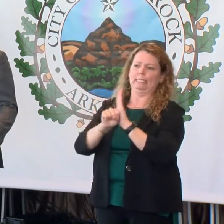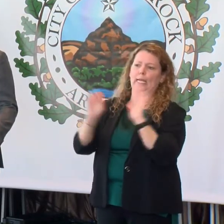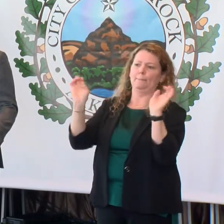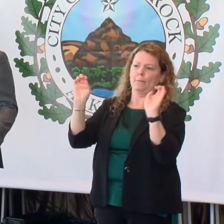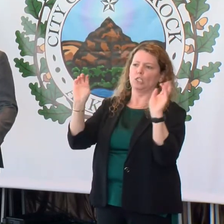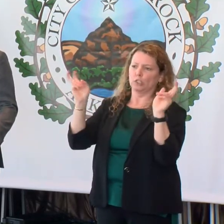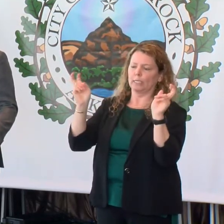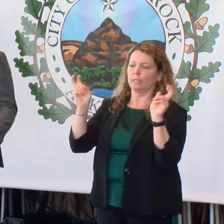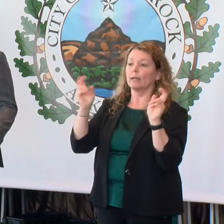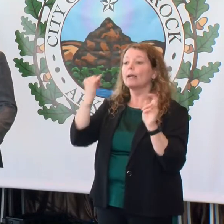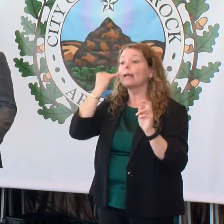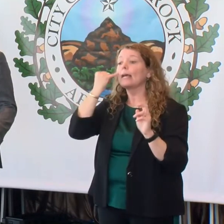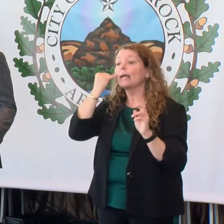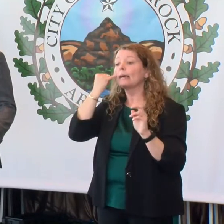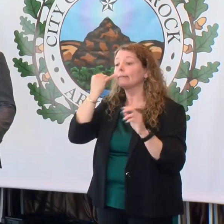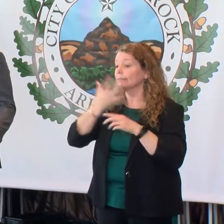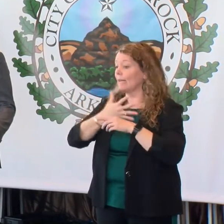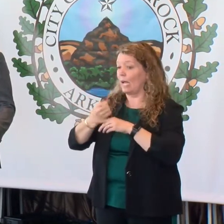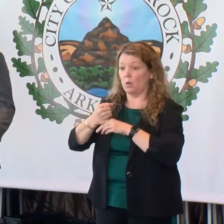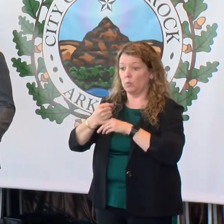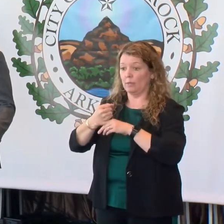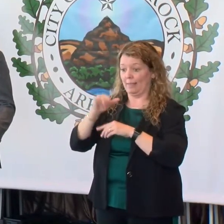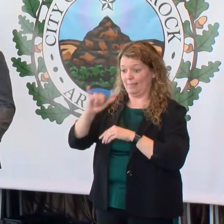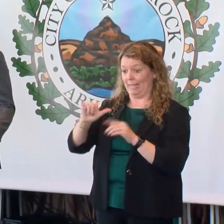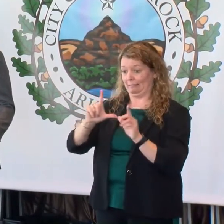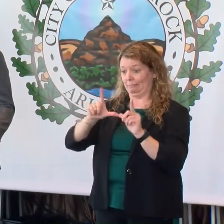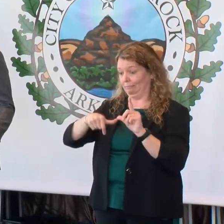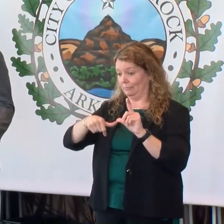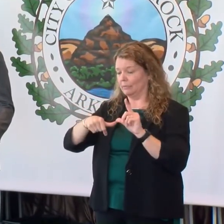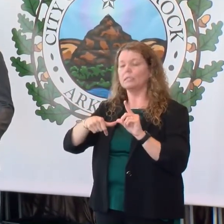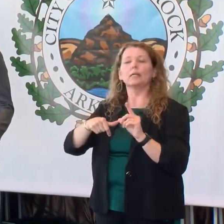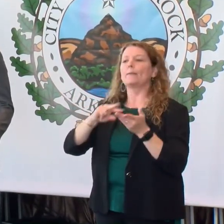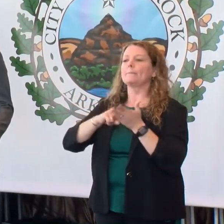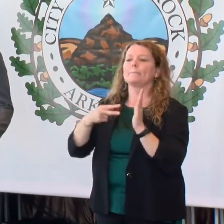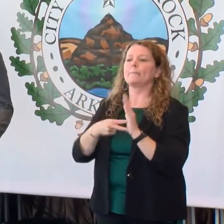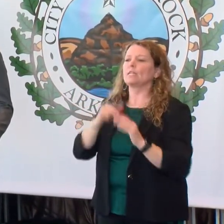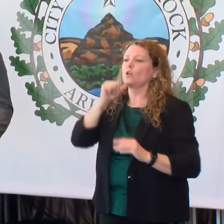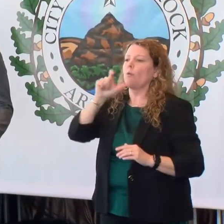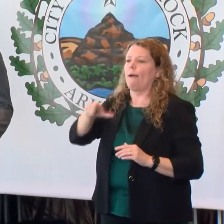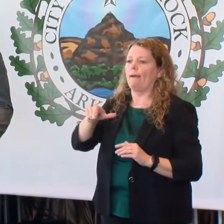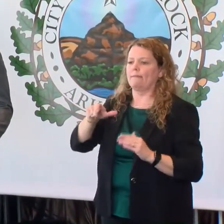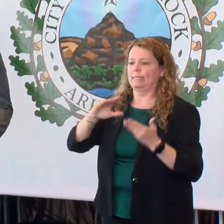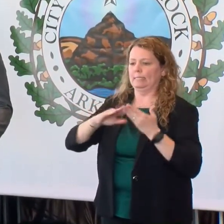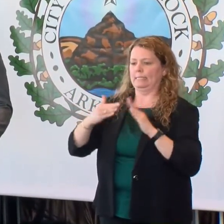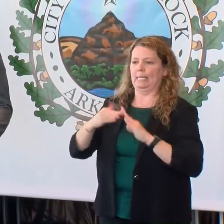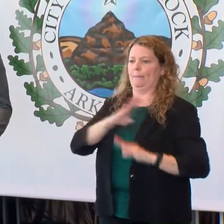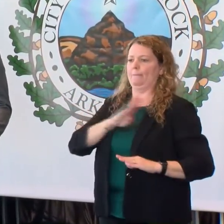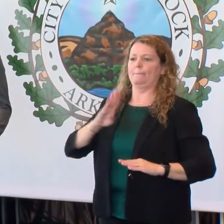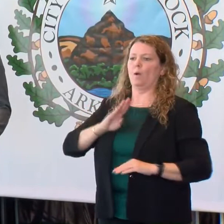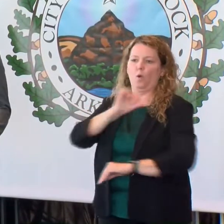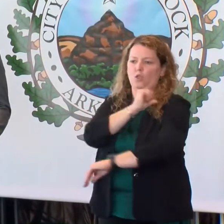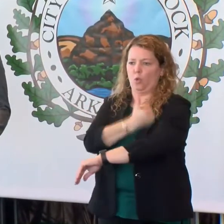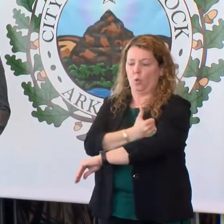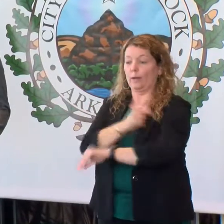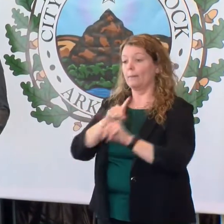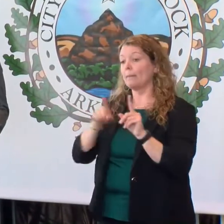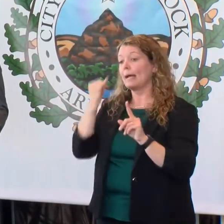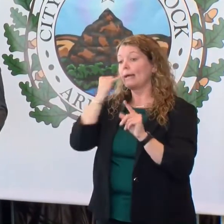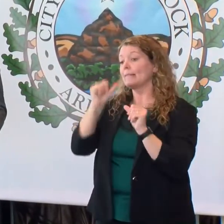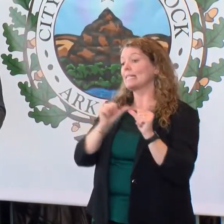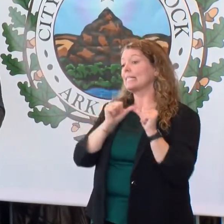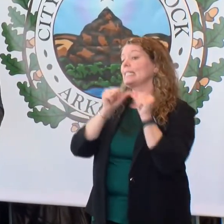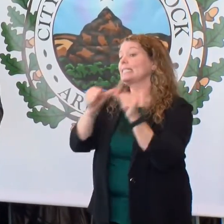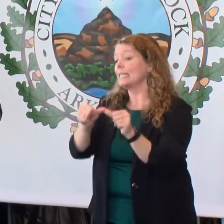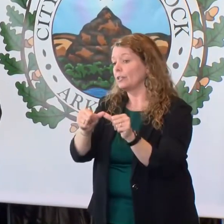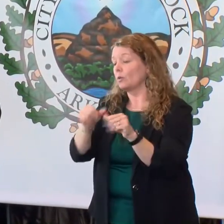And if it expires, you do not need necessarily a city board authority. But if you have to continue it on